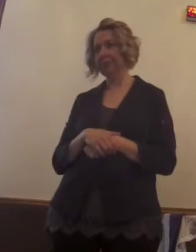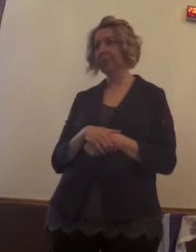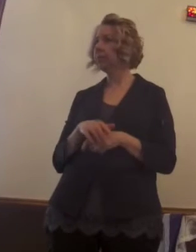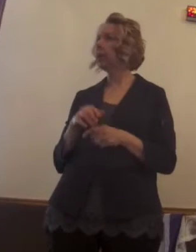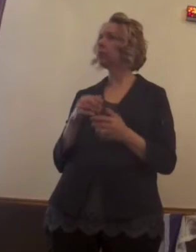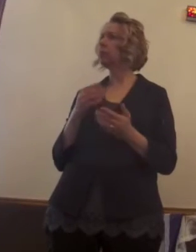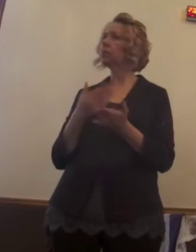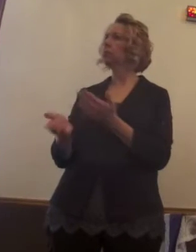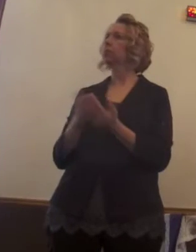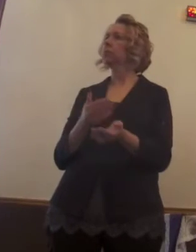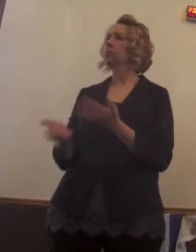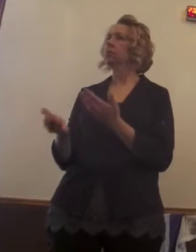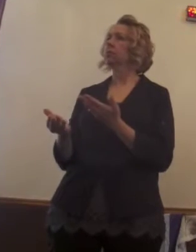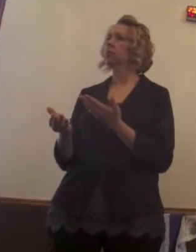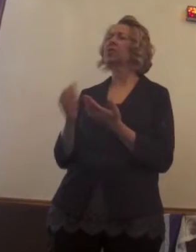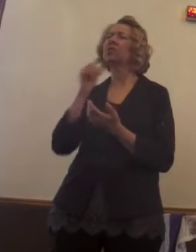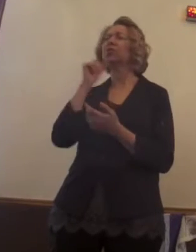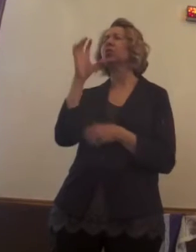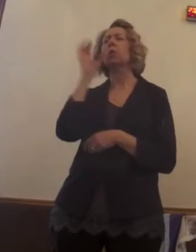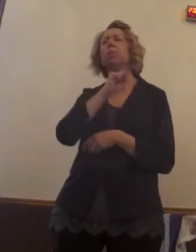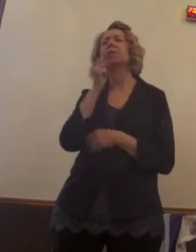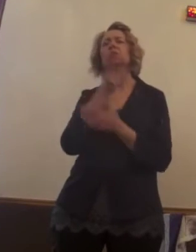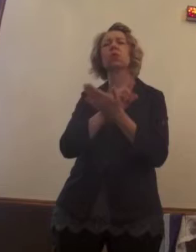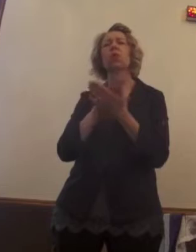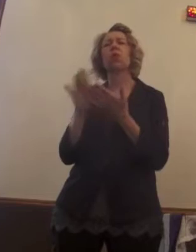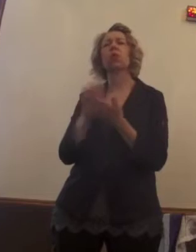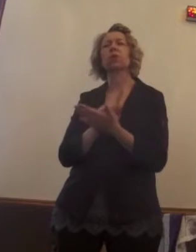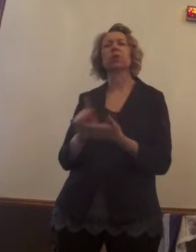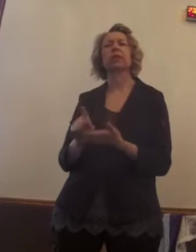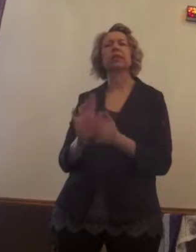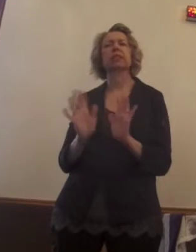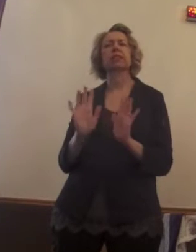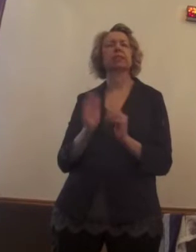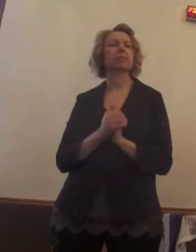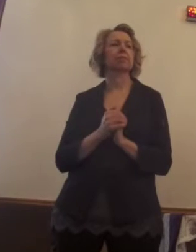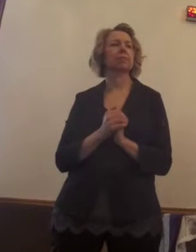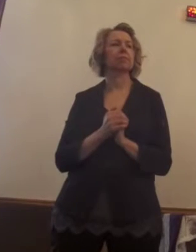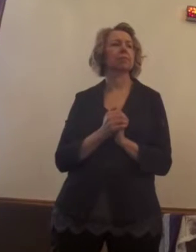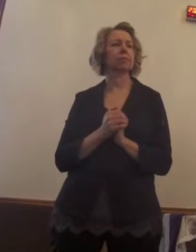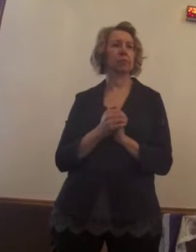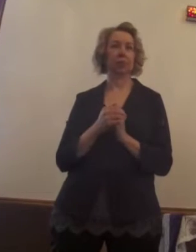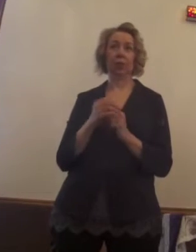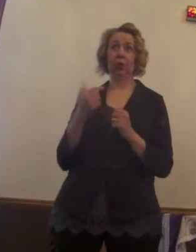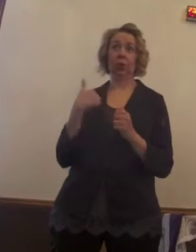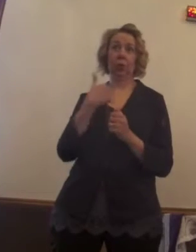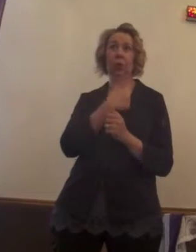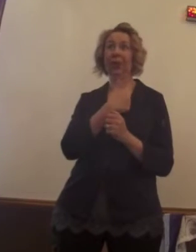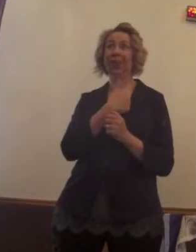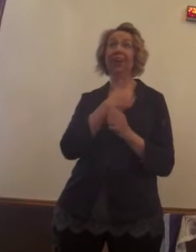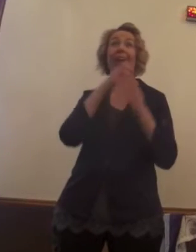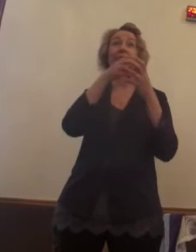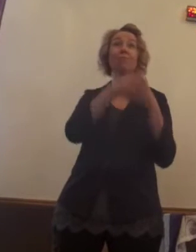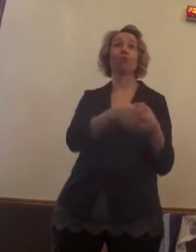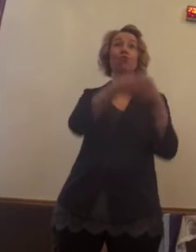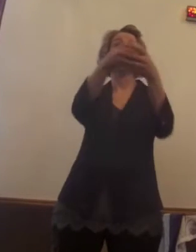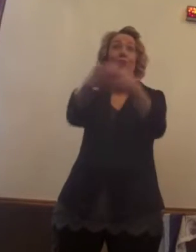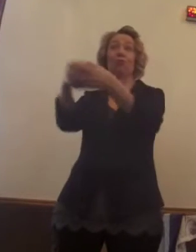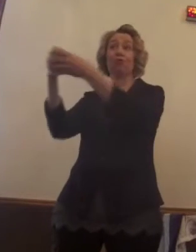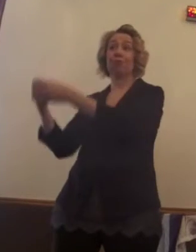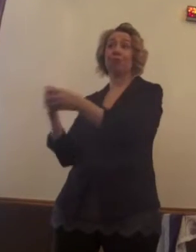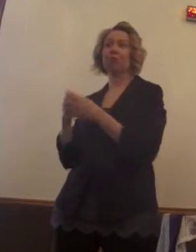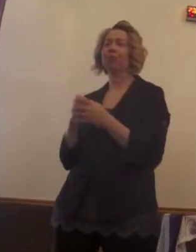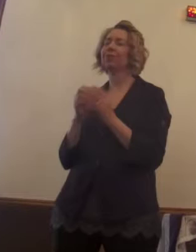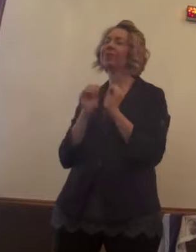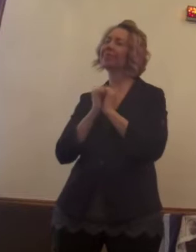But you don't want to miss Holy Week. Even though we're kind of like being a gypsy and caravanning around, we're doing it